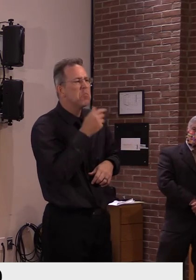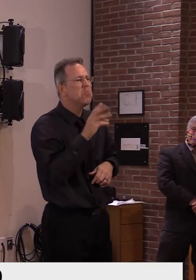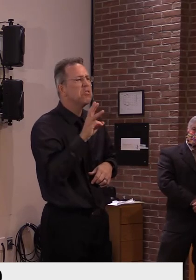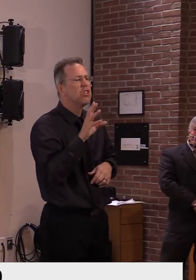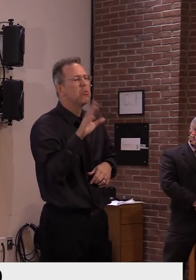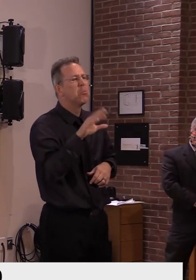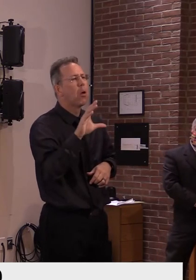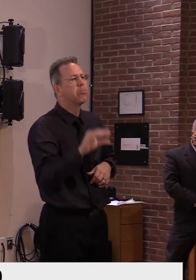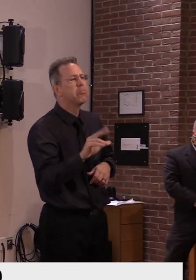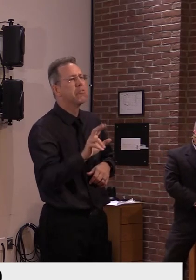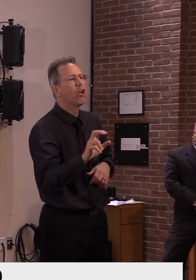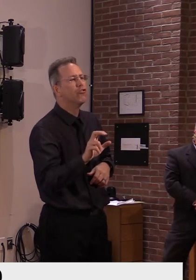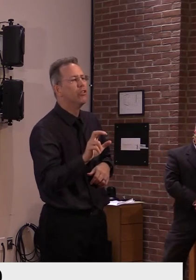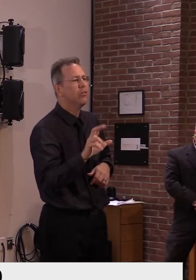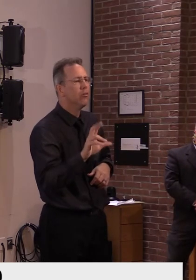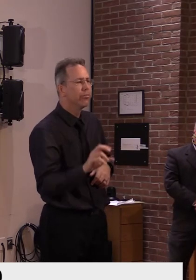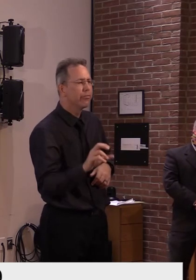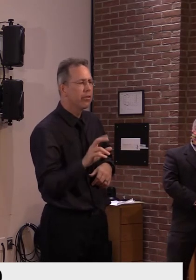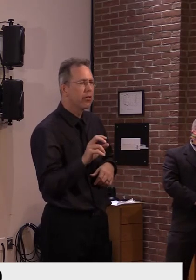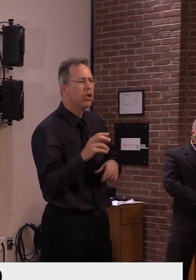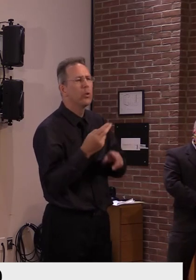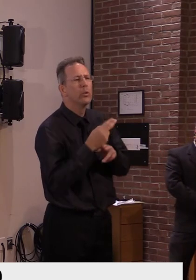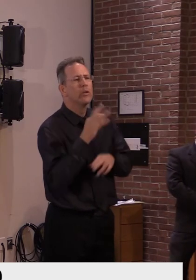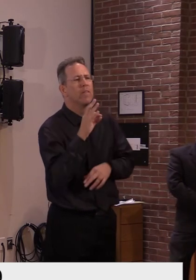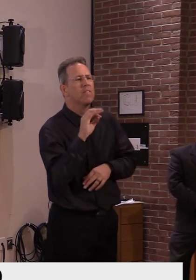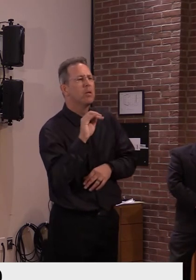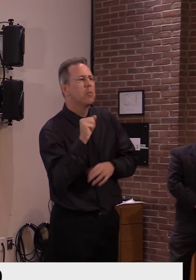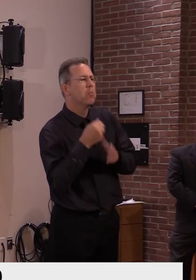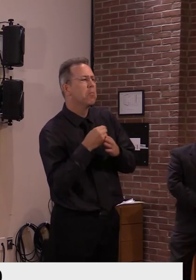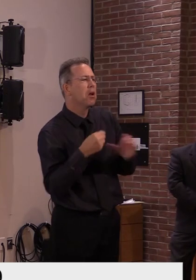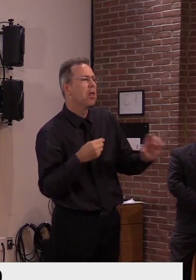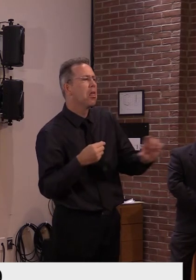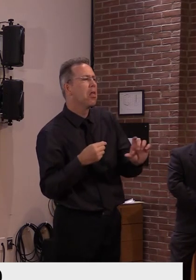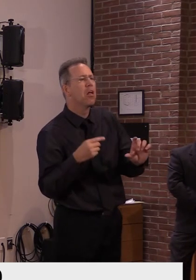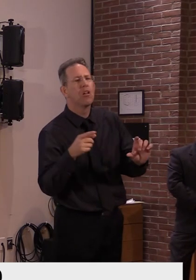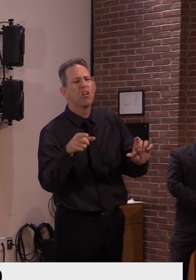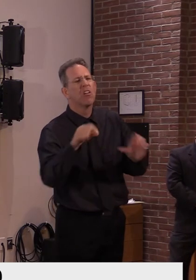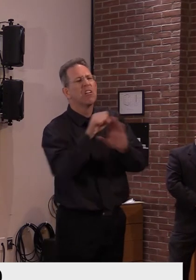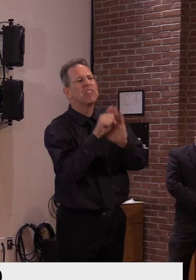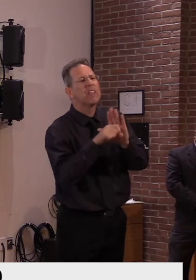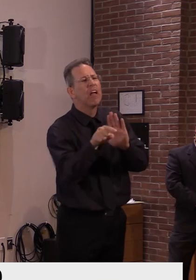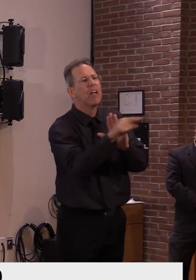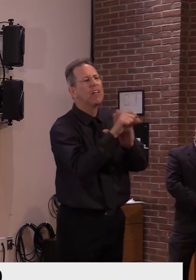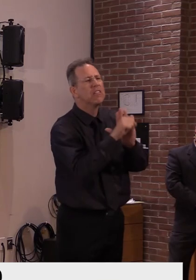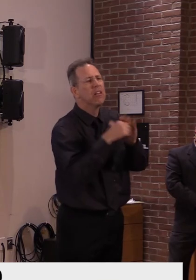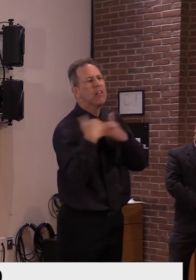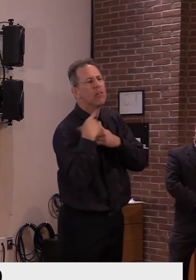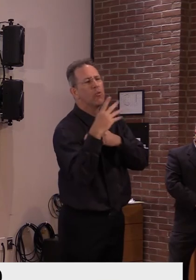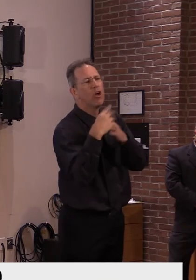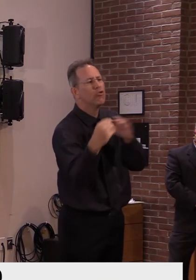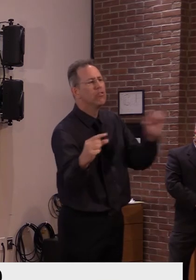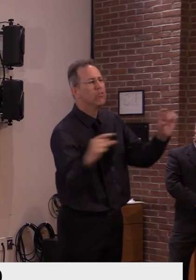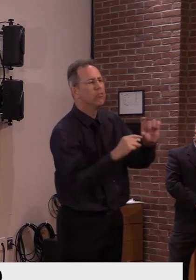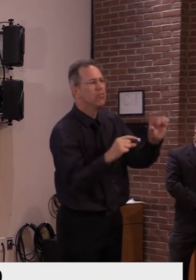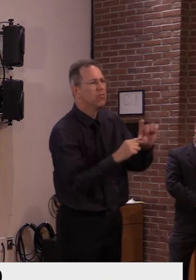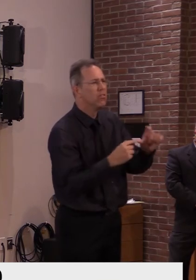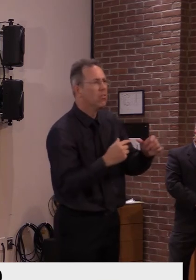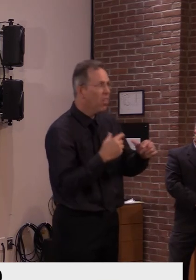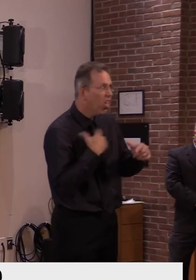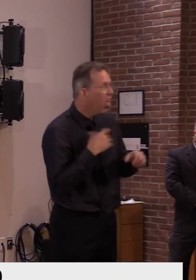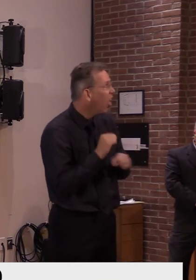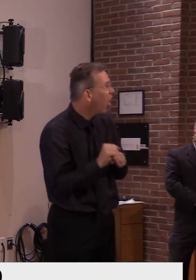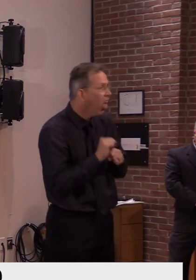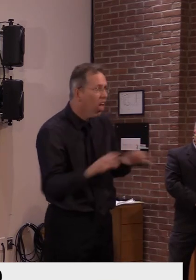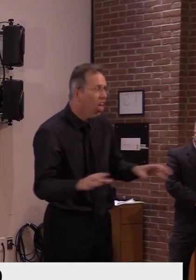money that had to be matched. And then another new program had to be set up. I mean, this is so unusual and overwhelming